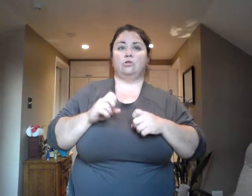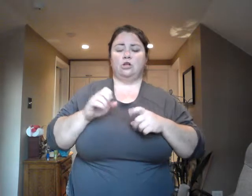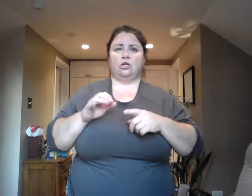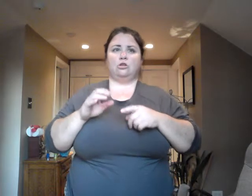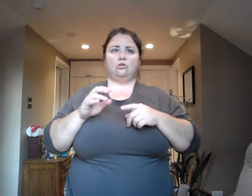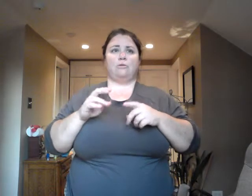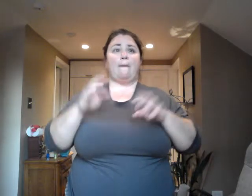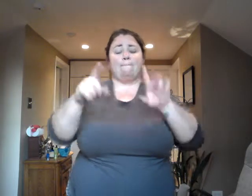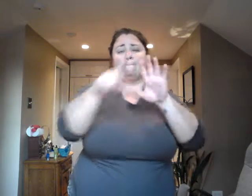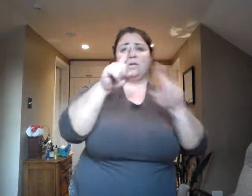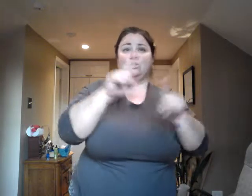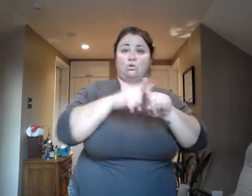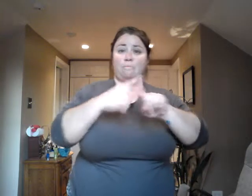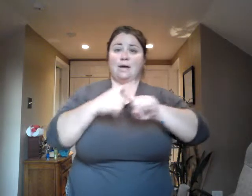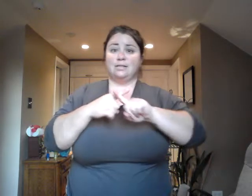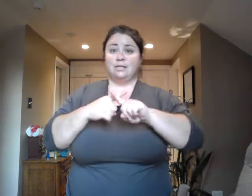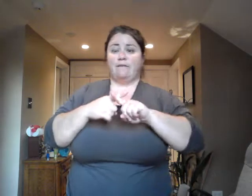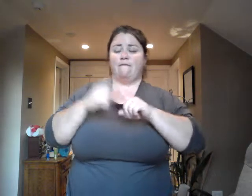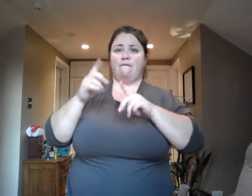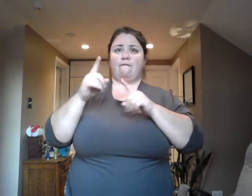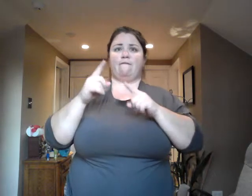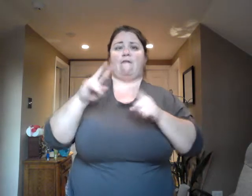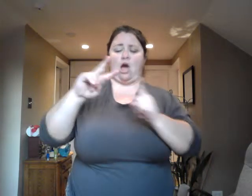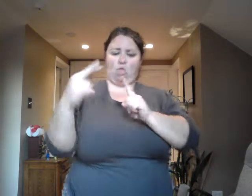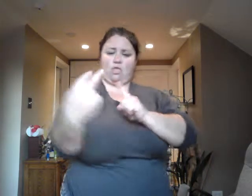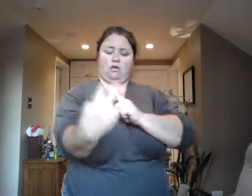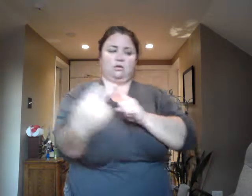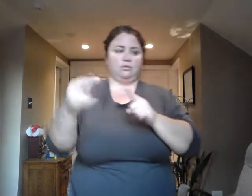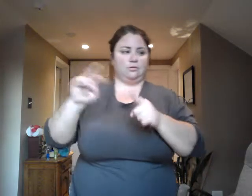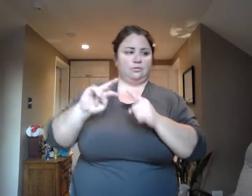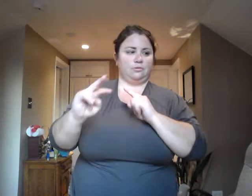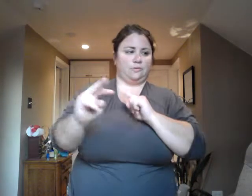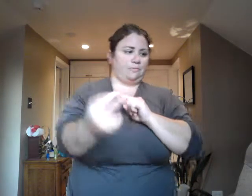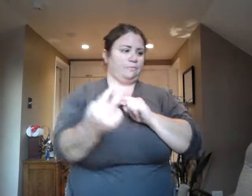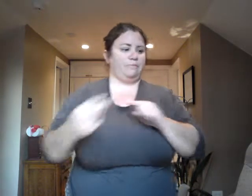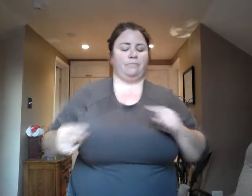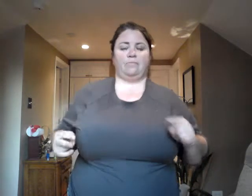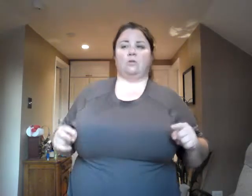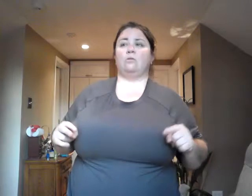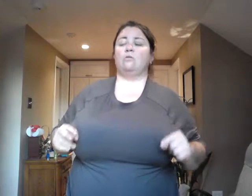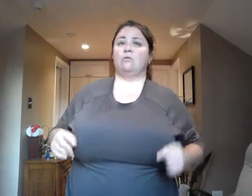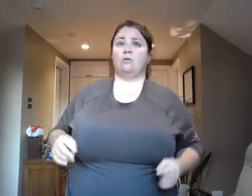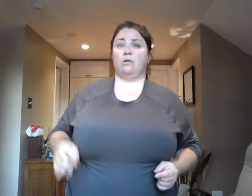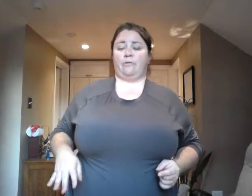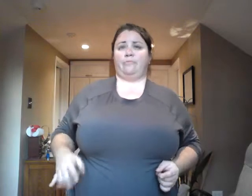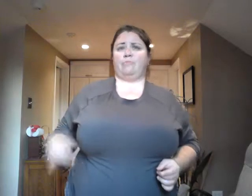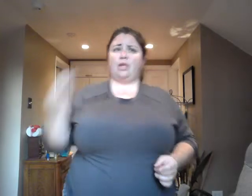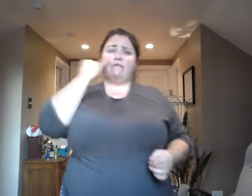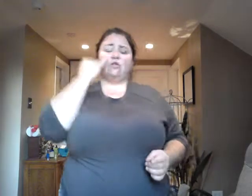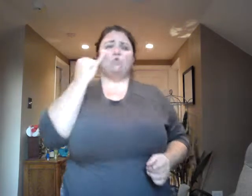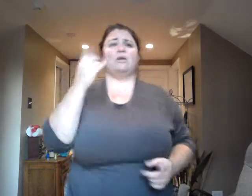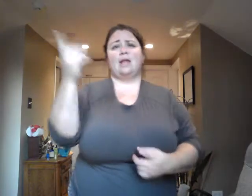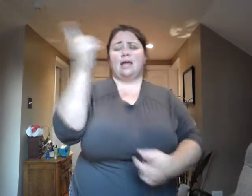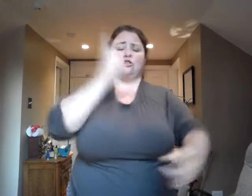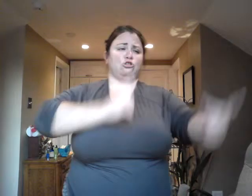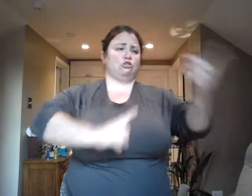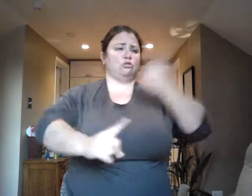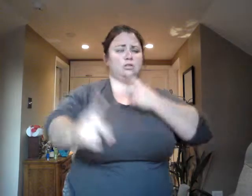is that the brain tries to find answers to the questions posed to him. So if you could ask yourself questions that will elicit a